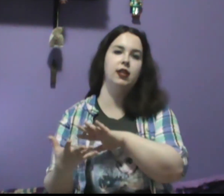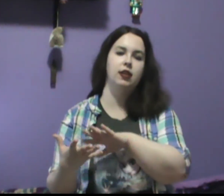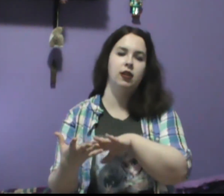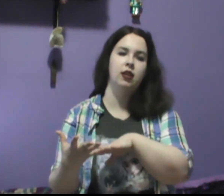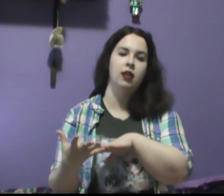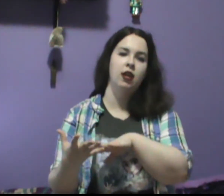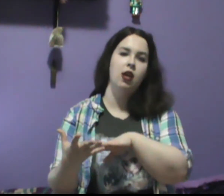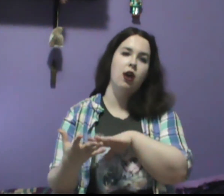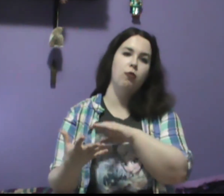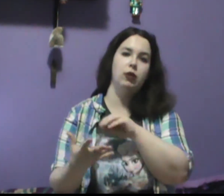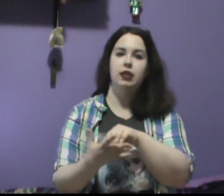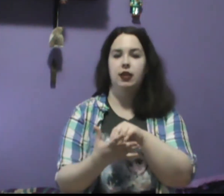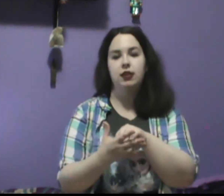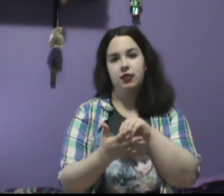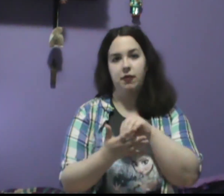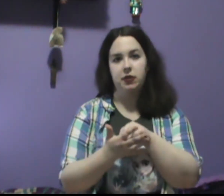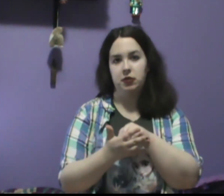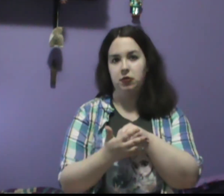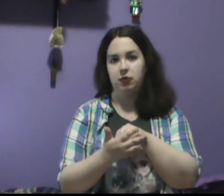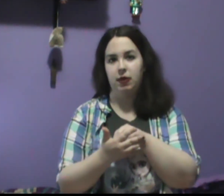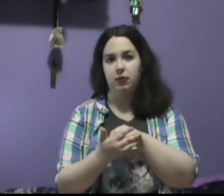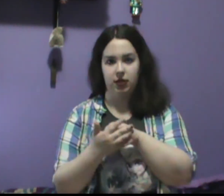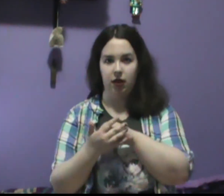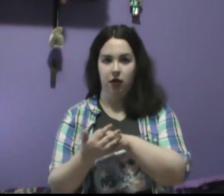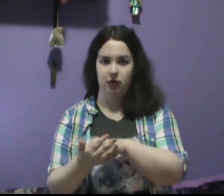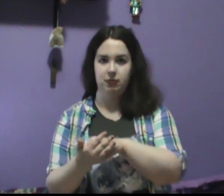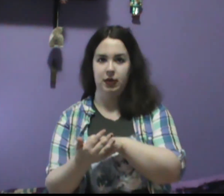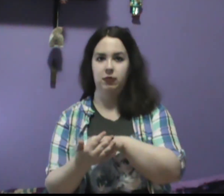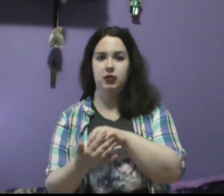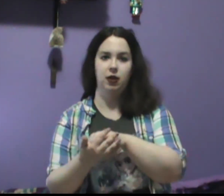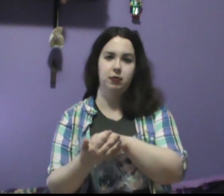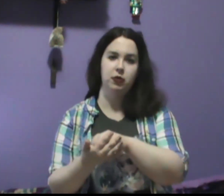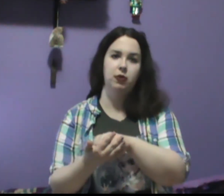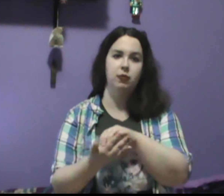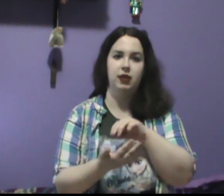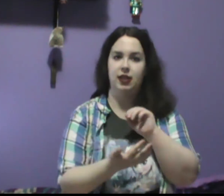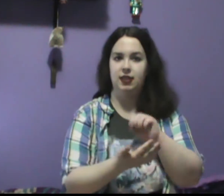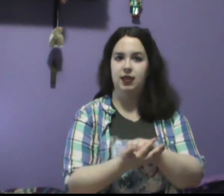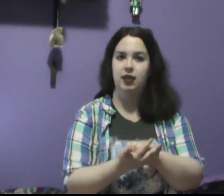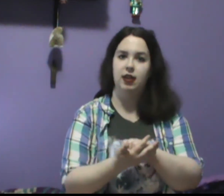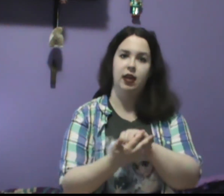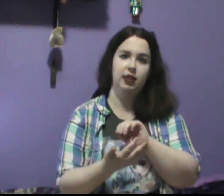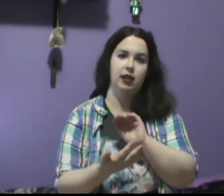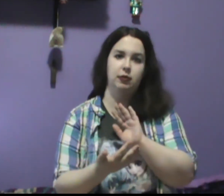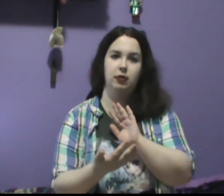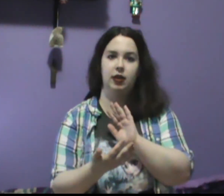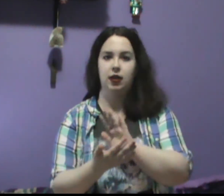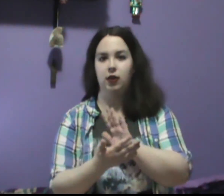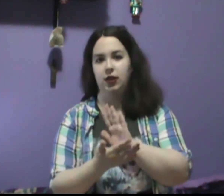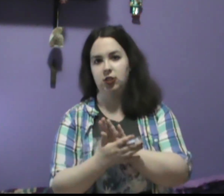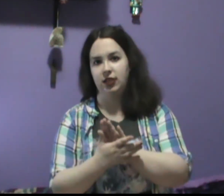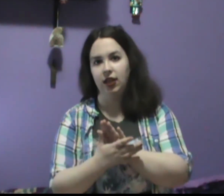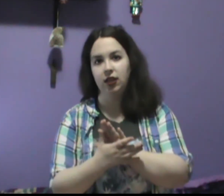when they discovered the truth about what the congressman was up to and what he did at the actual like car crash scene,